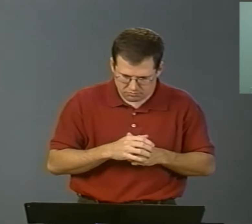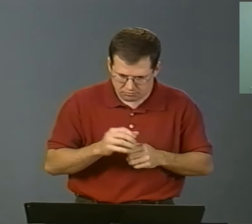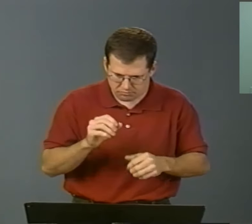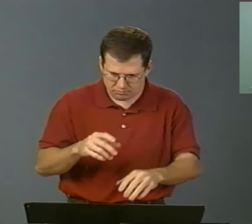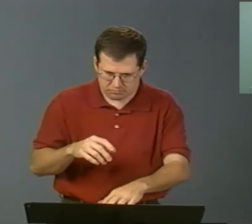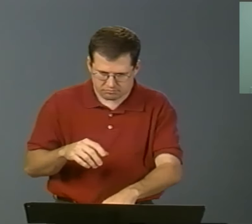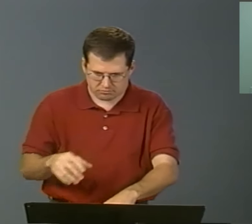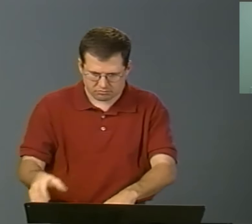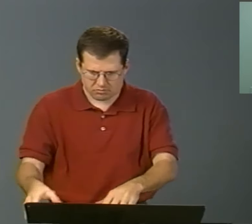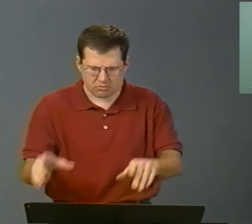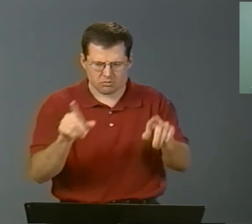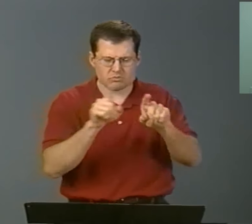you have to judge that for yourself.